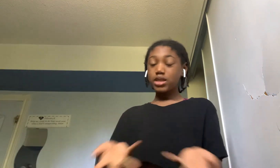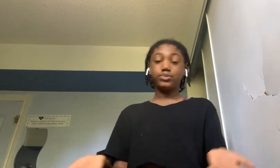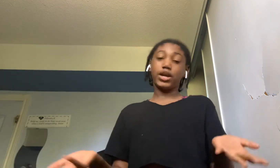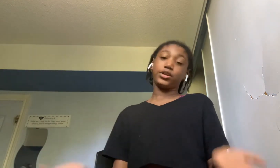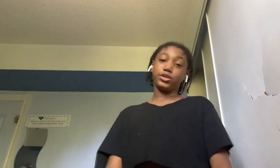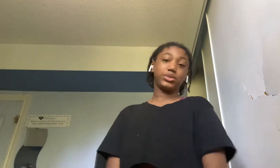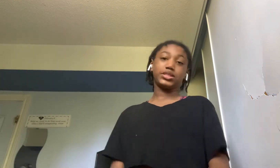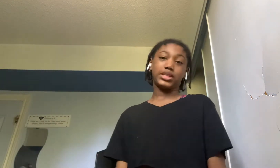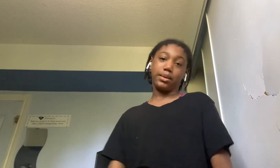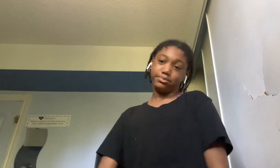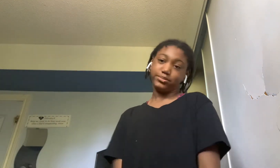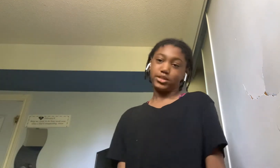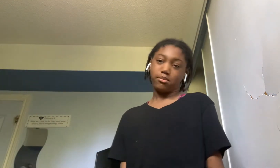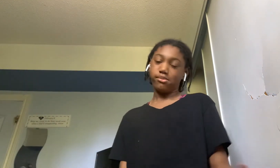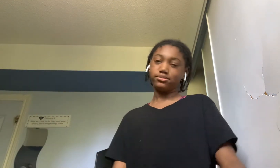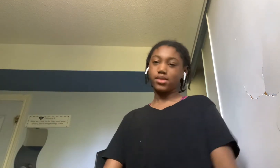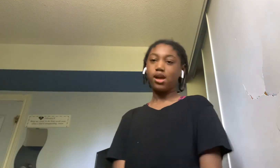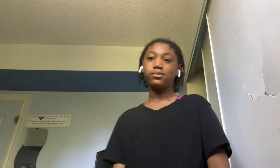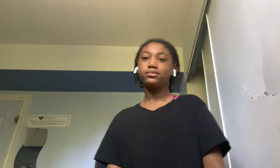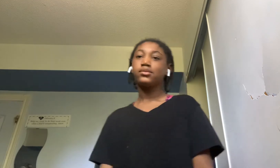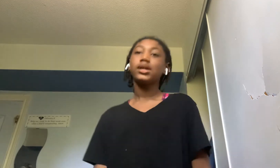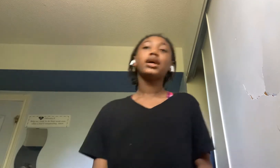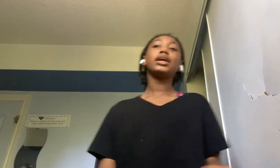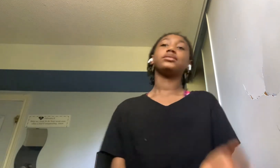i don't know what to say anyways